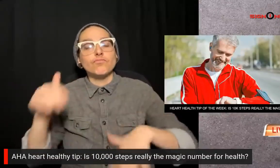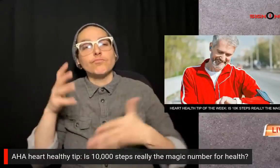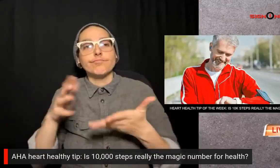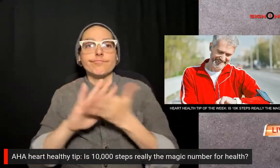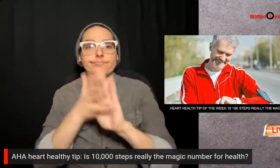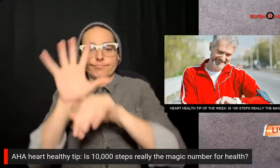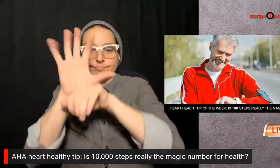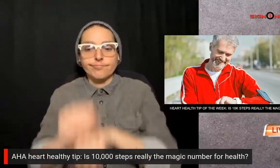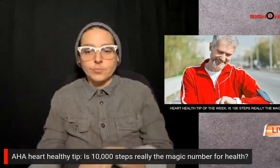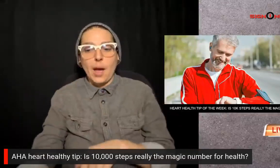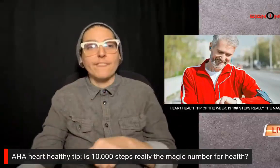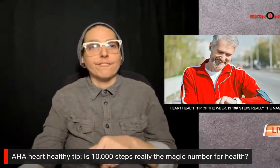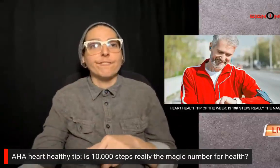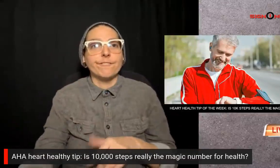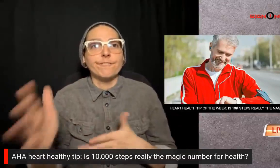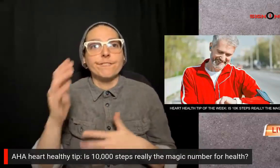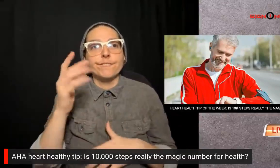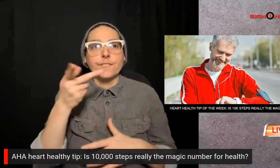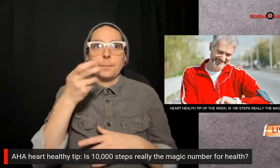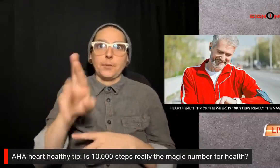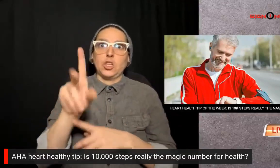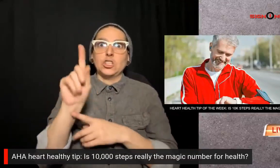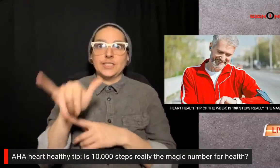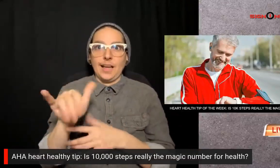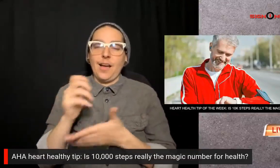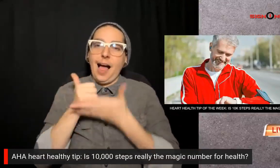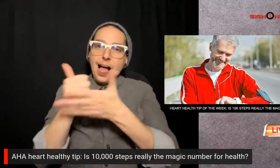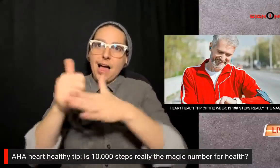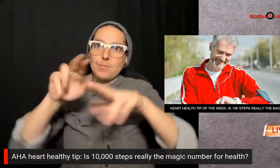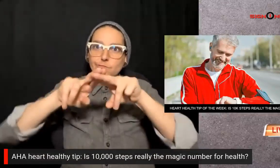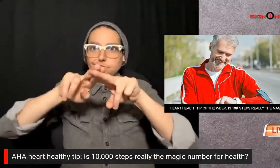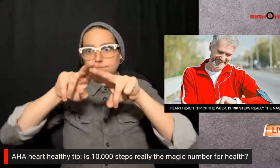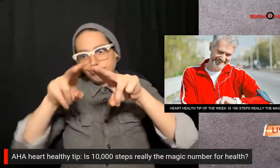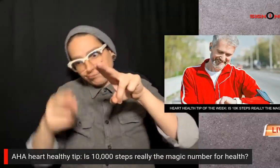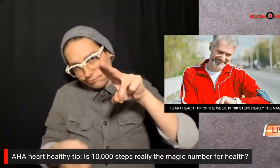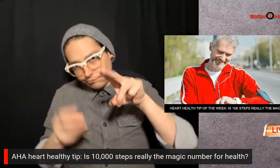we should be striving for per day to decrease cardiovascular disease